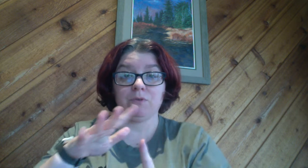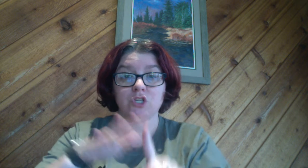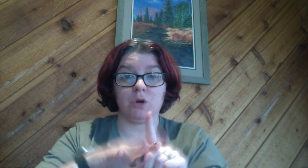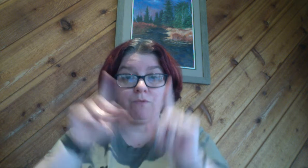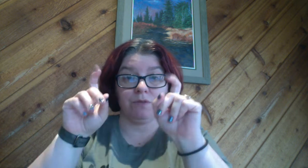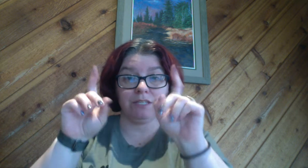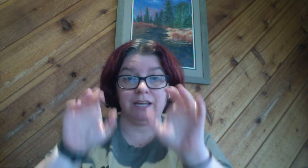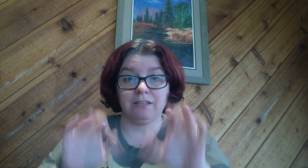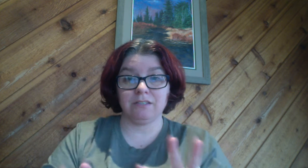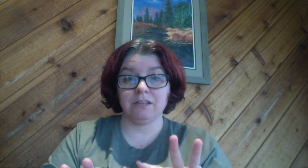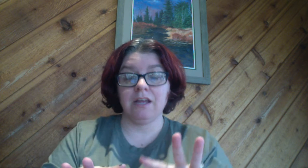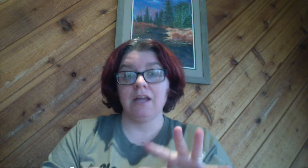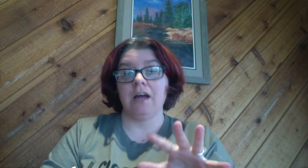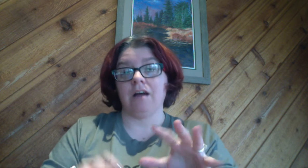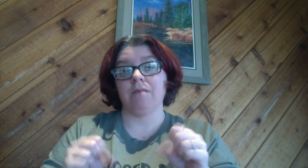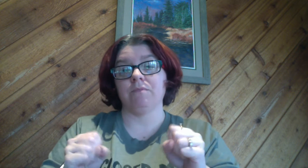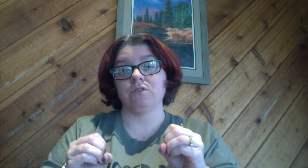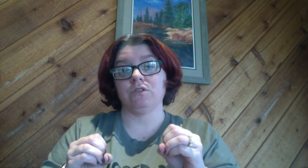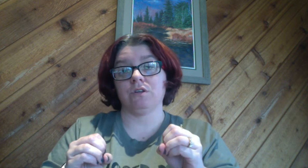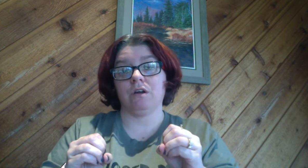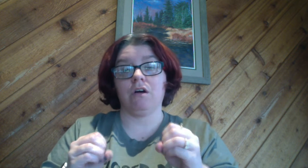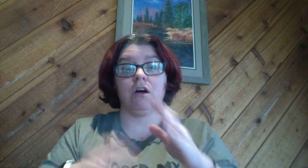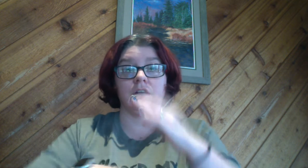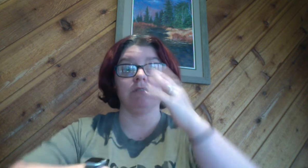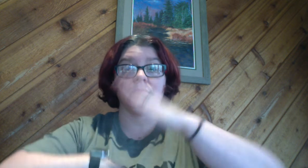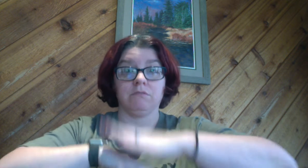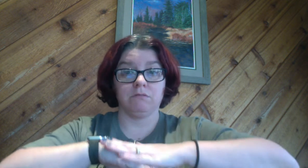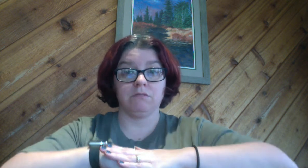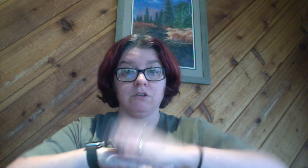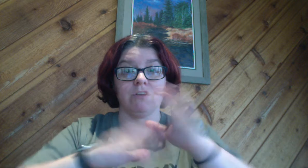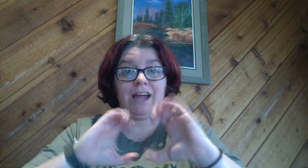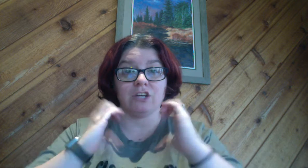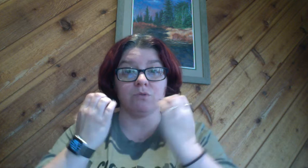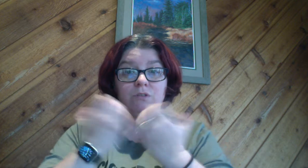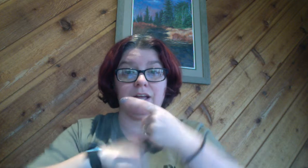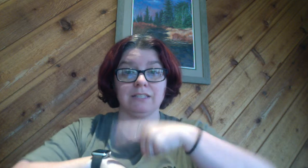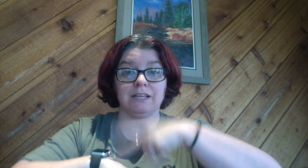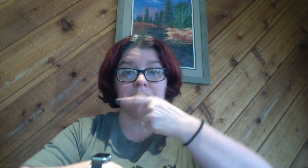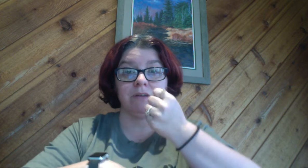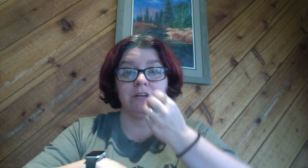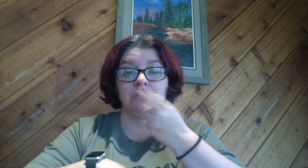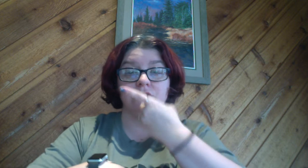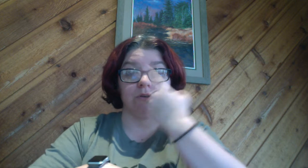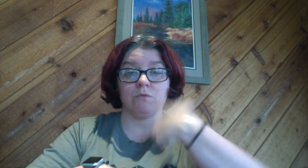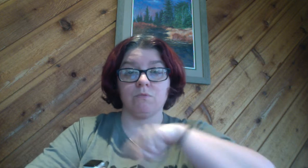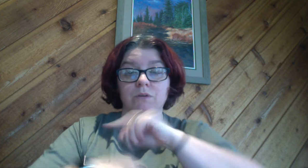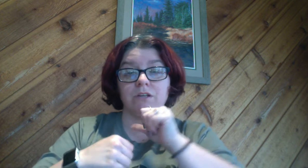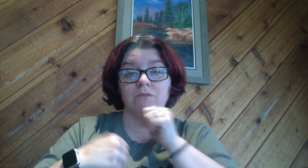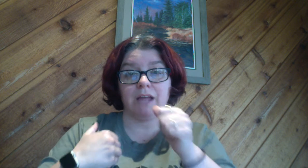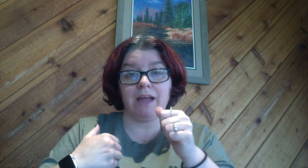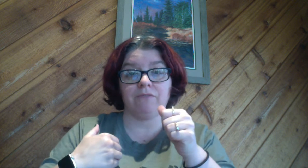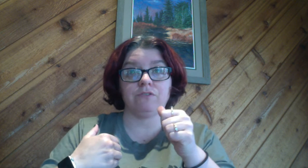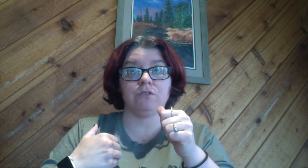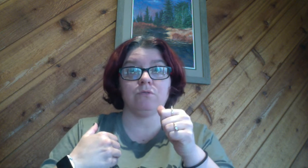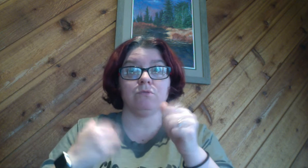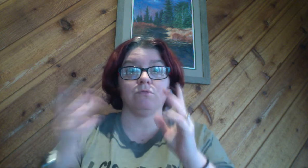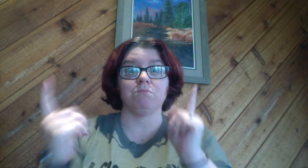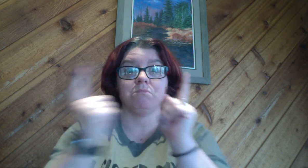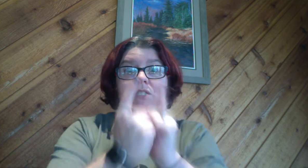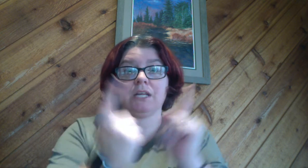show up for the test on your actual class time so we don't have to set